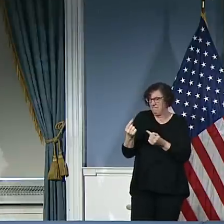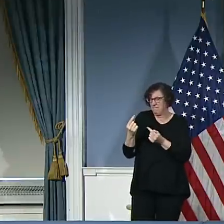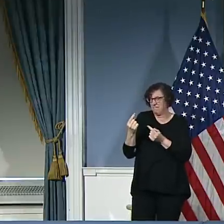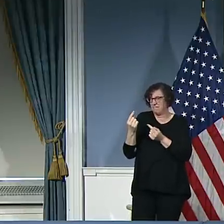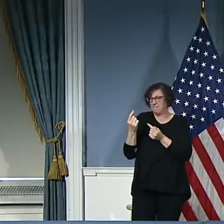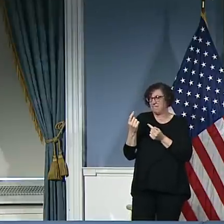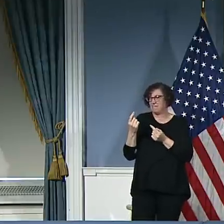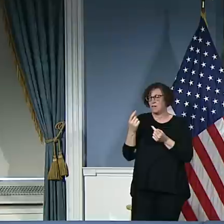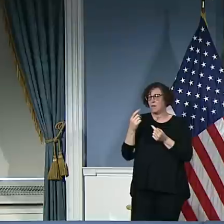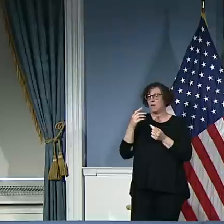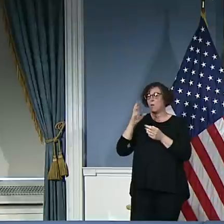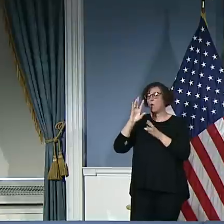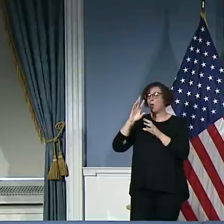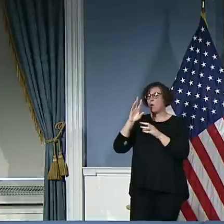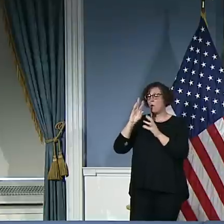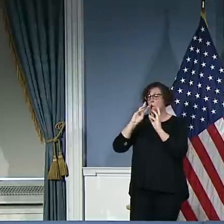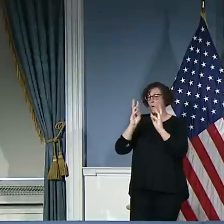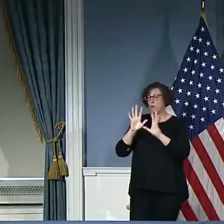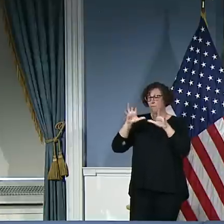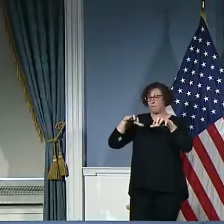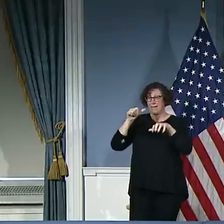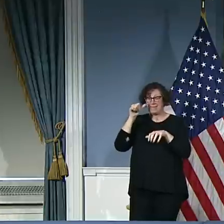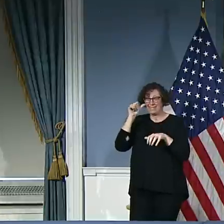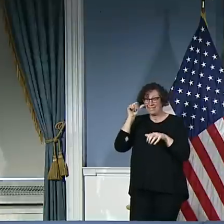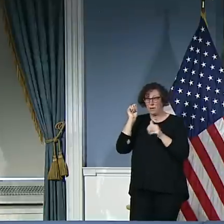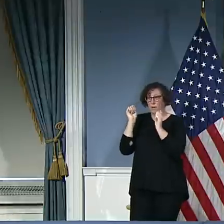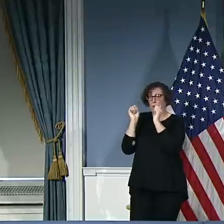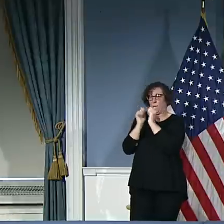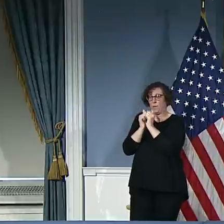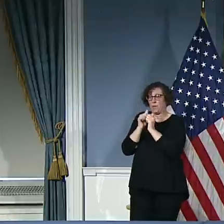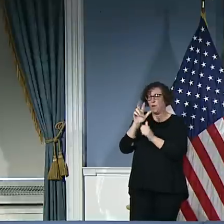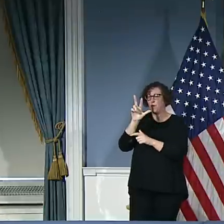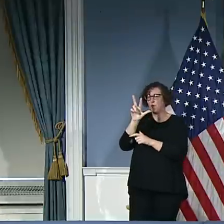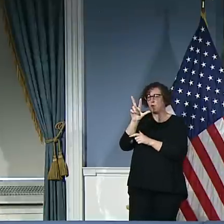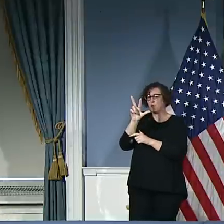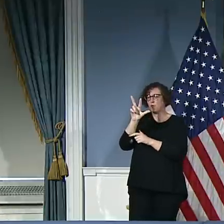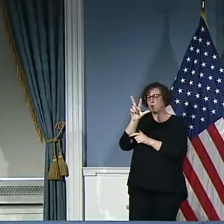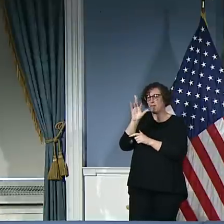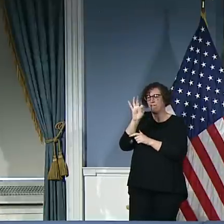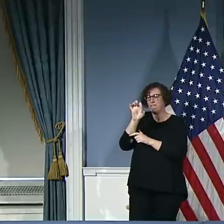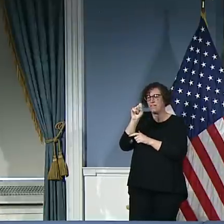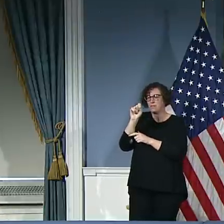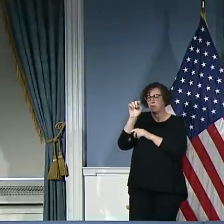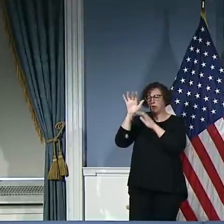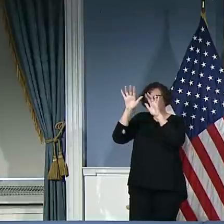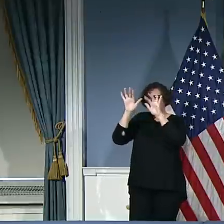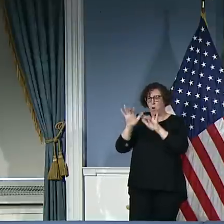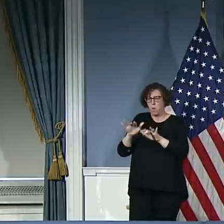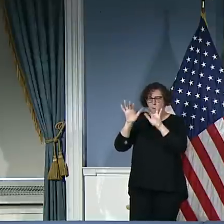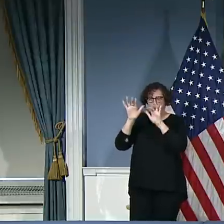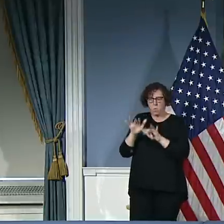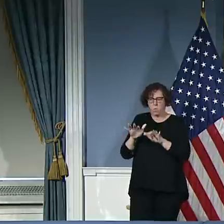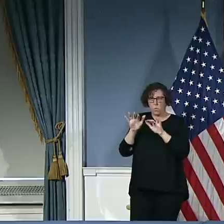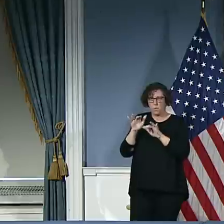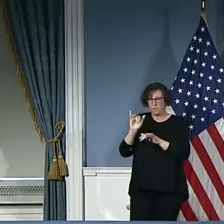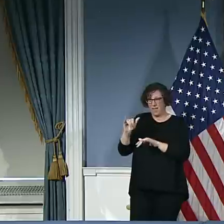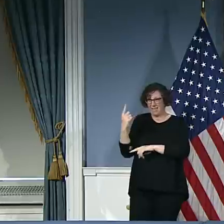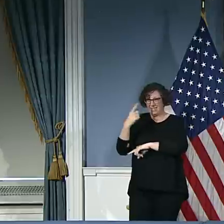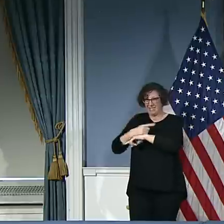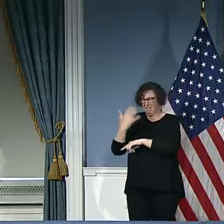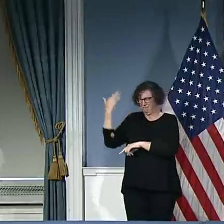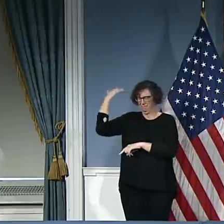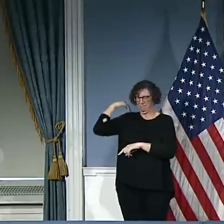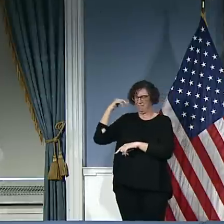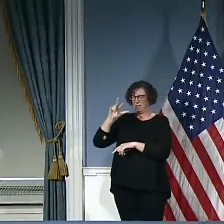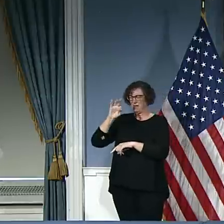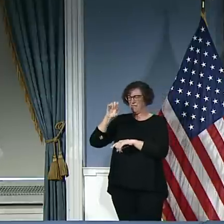idea of what we're seeing. From March 12th when we started this journey and it seems like a